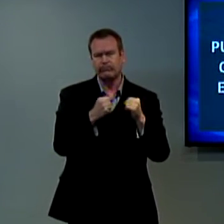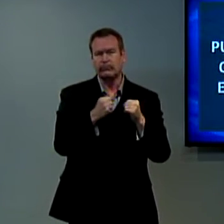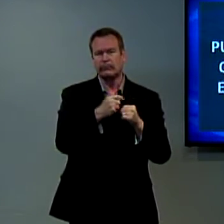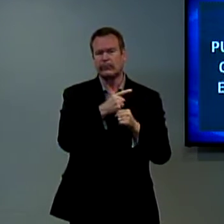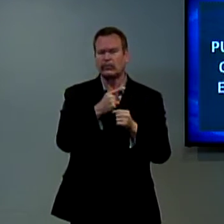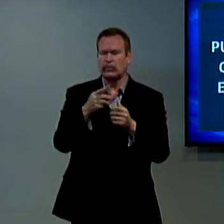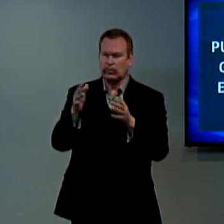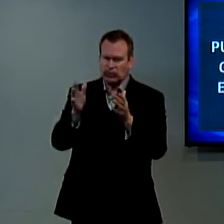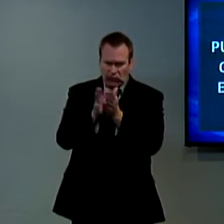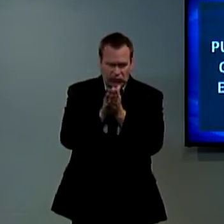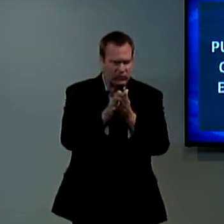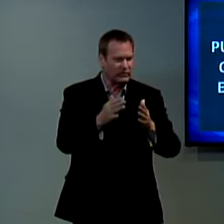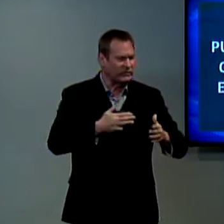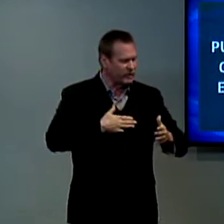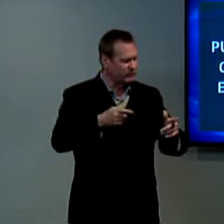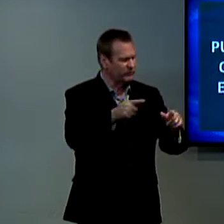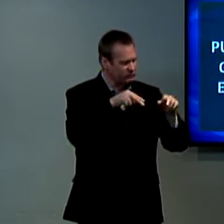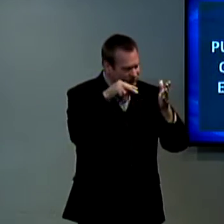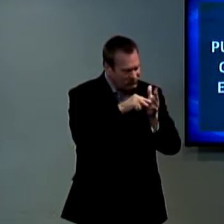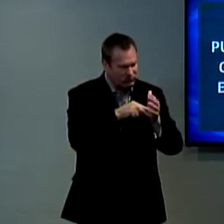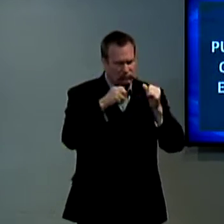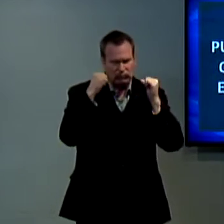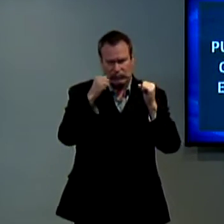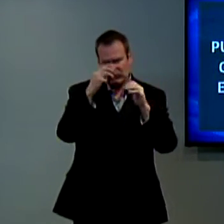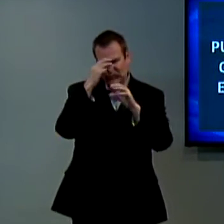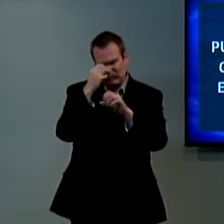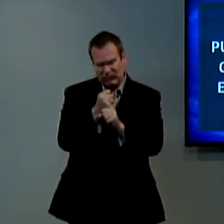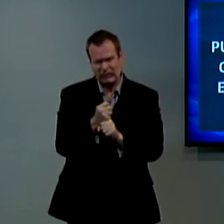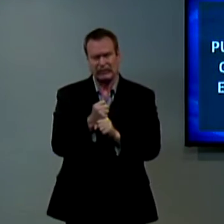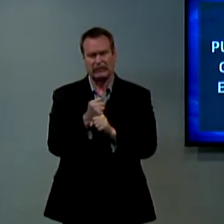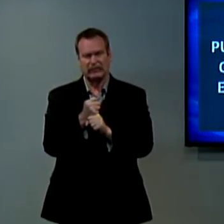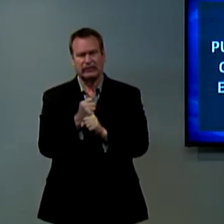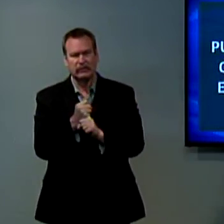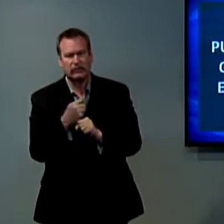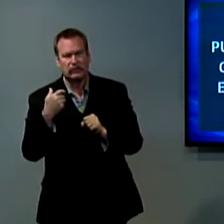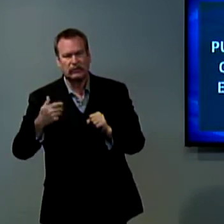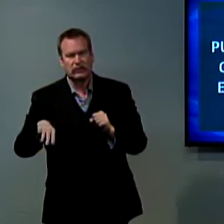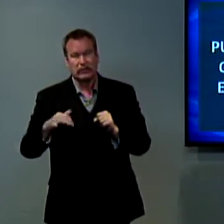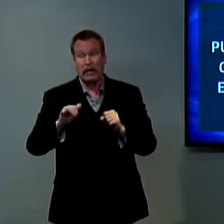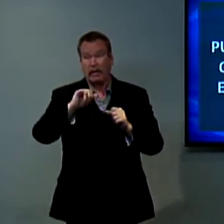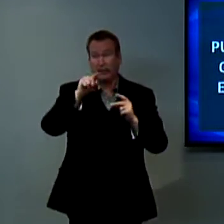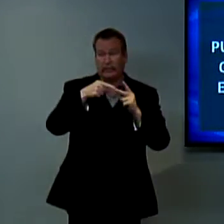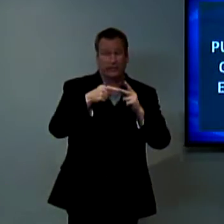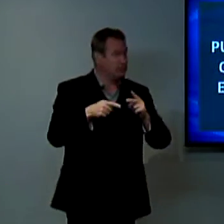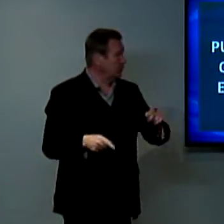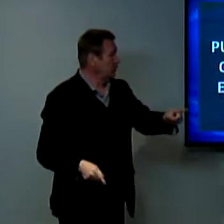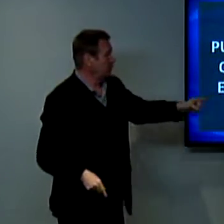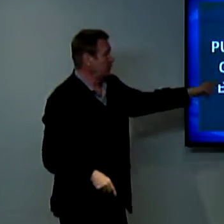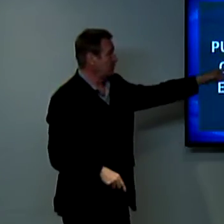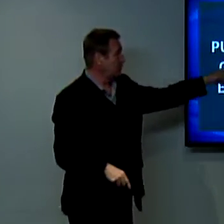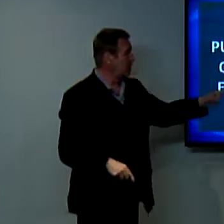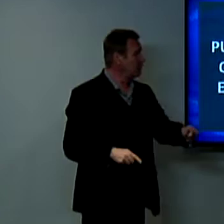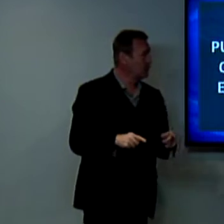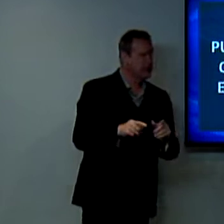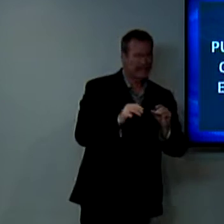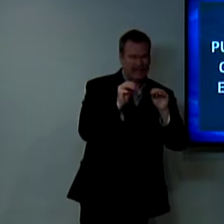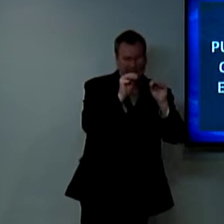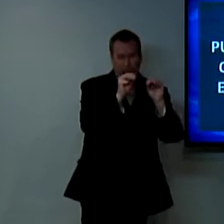but they stood steadfast. And so he praised those who stood steadfast under persecution. Second of all,